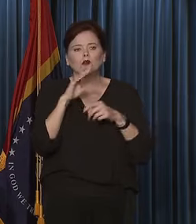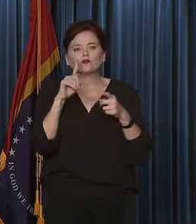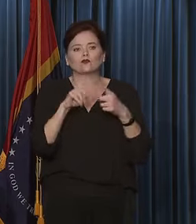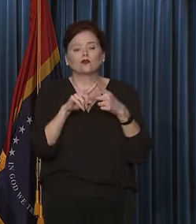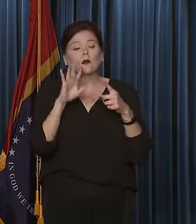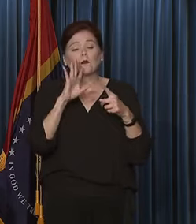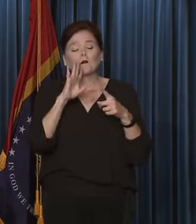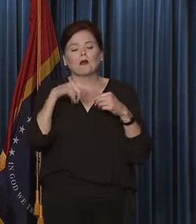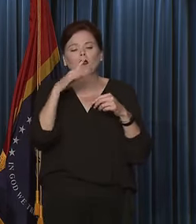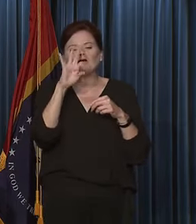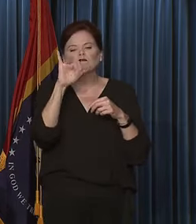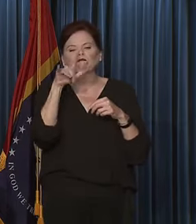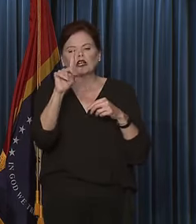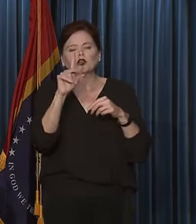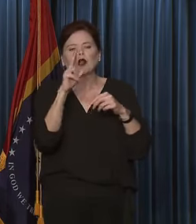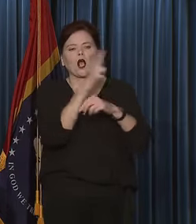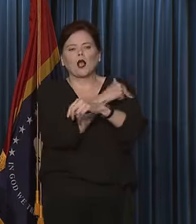hospital?